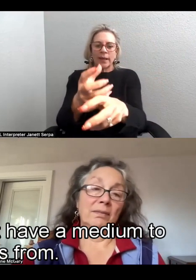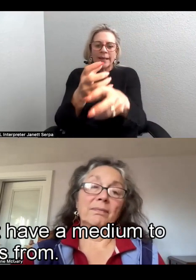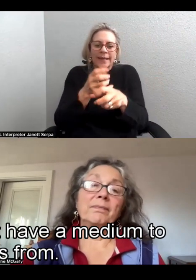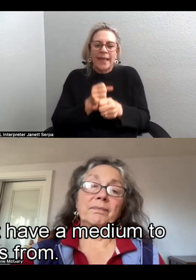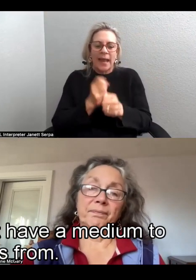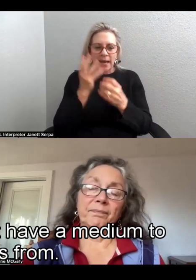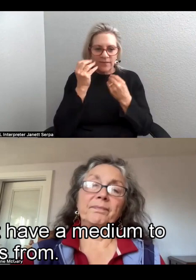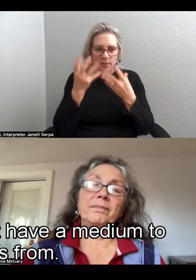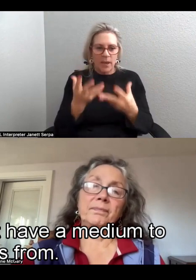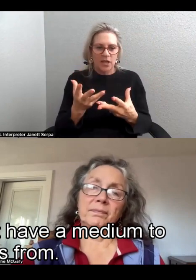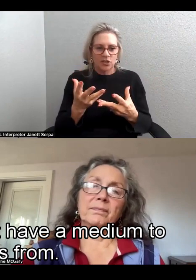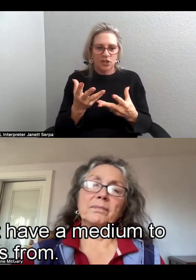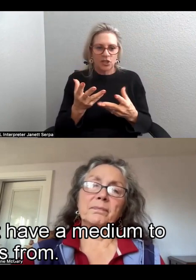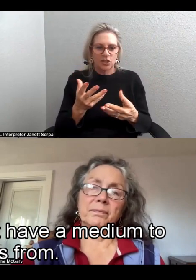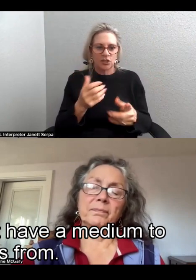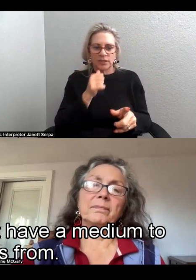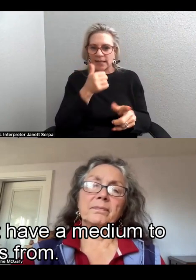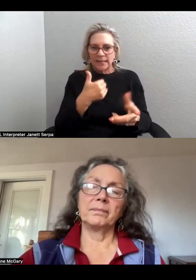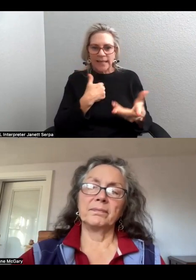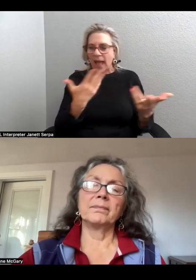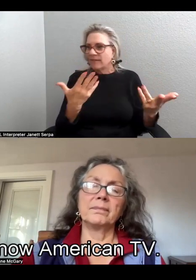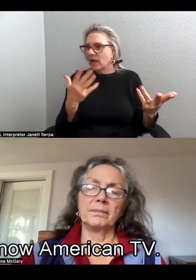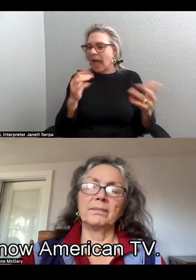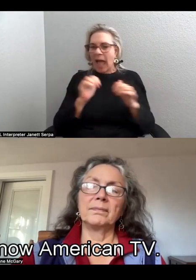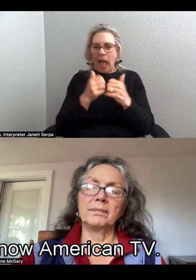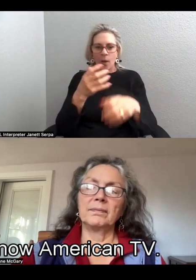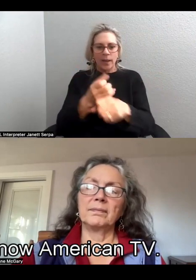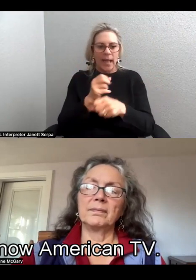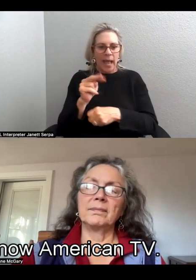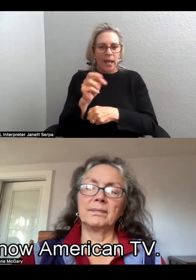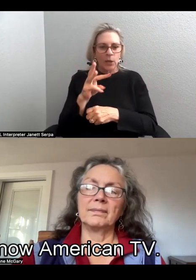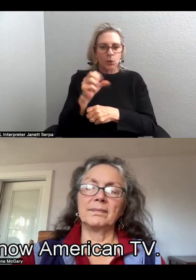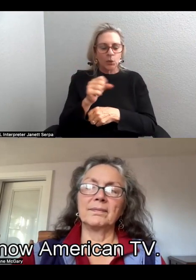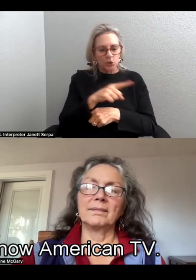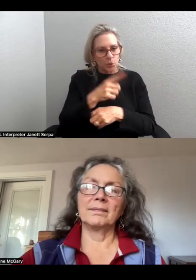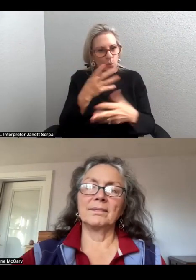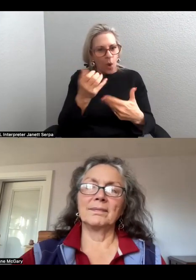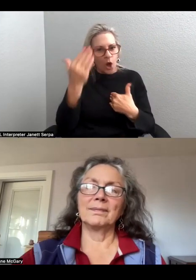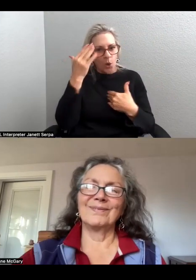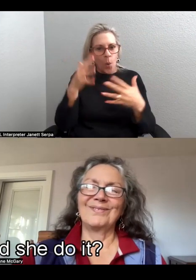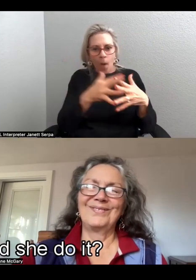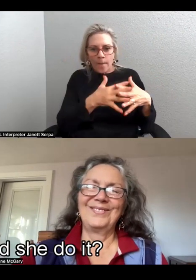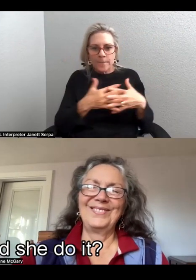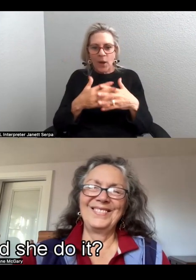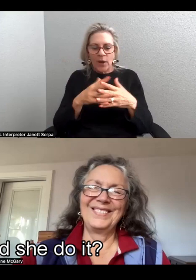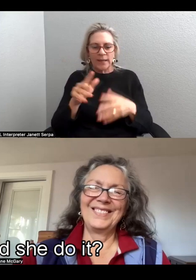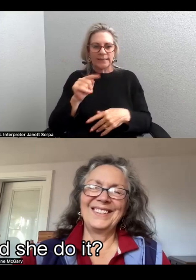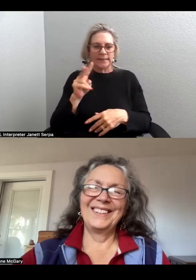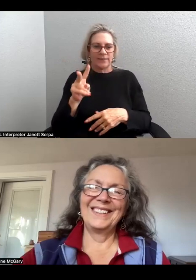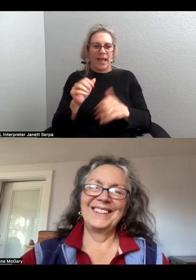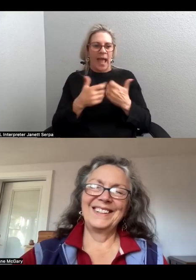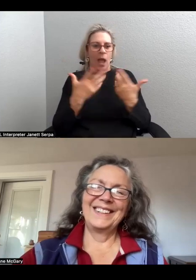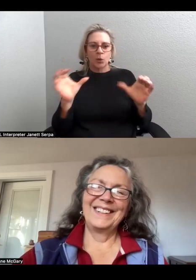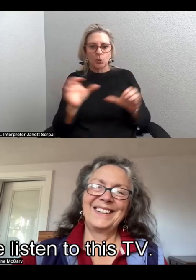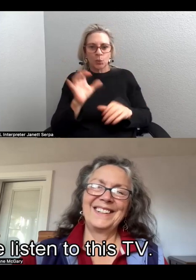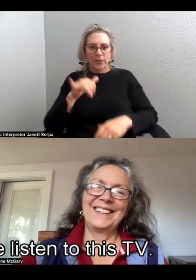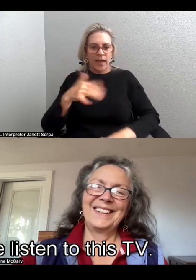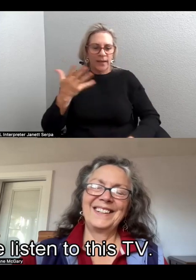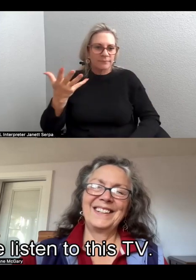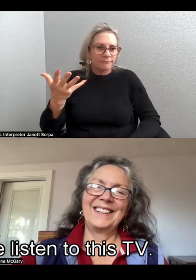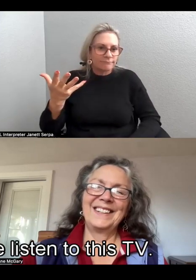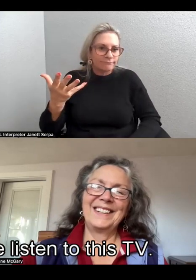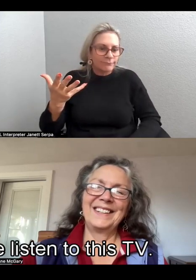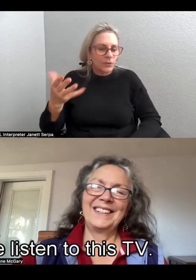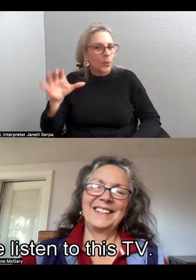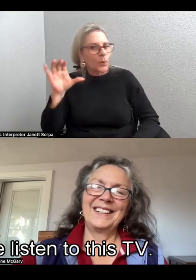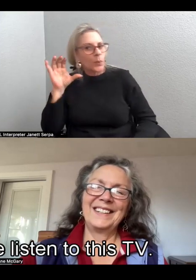Because she doesn't have a medium to get news from. And she wants to know American TV. So how would she do it? Just like,